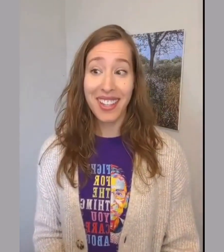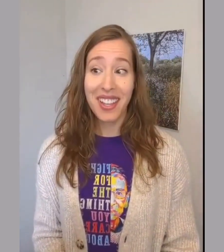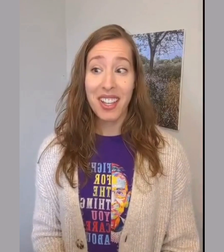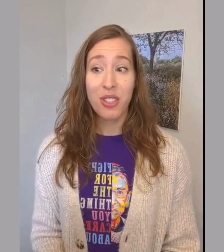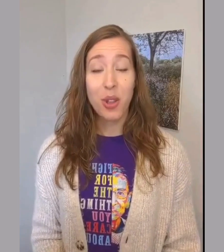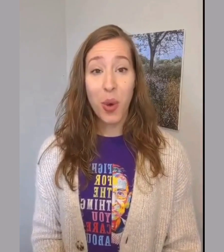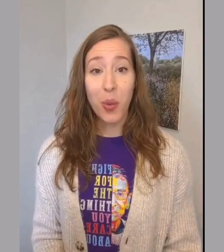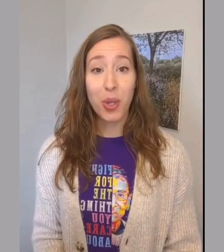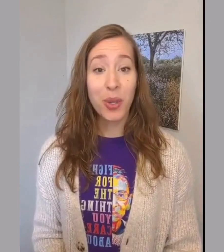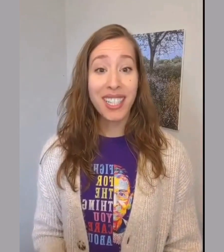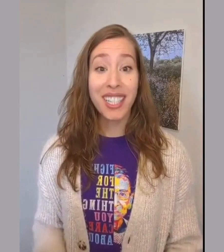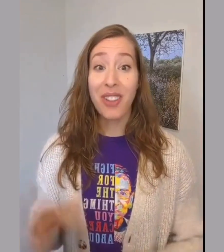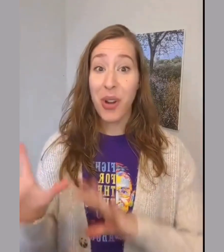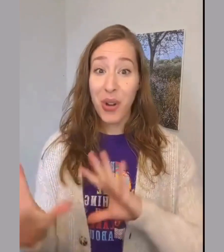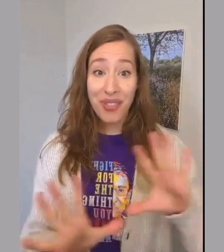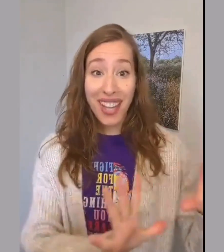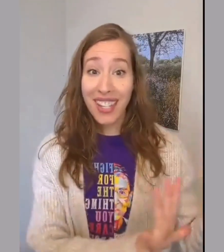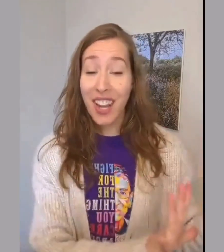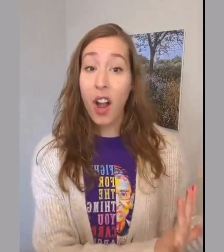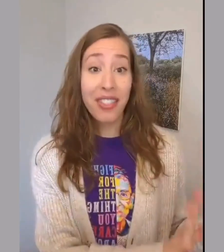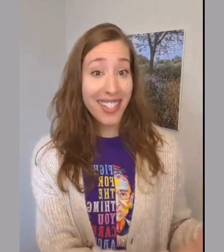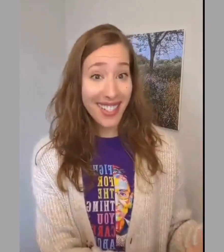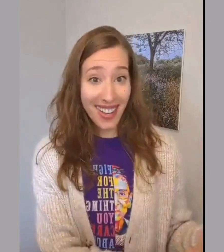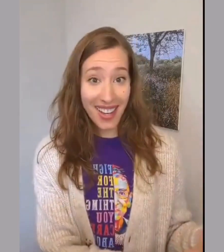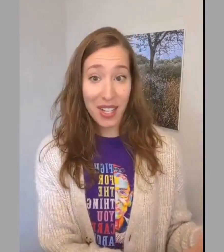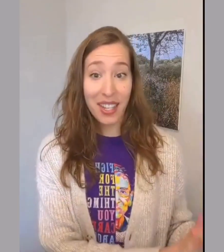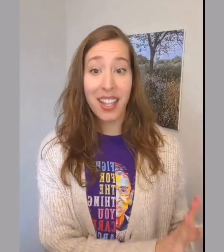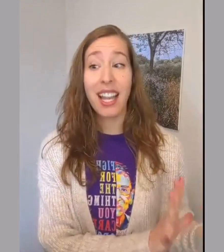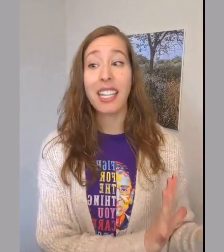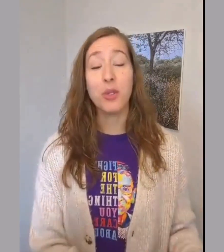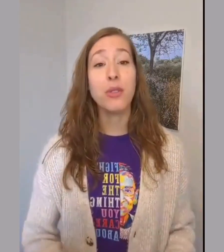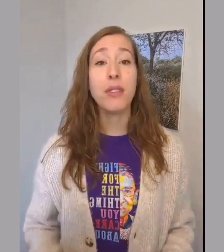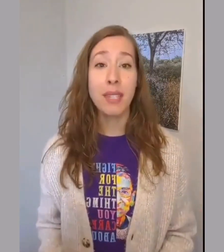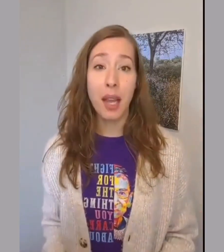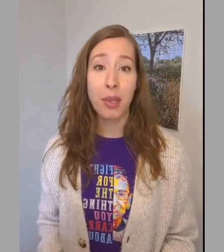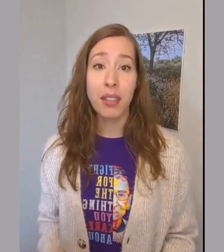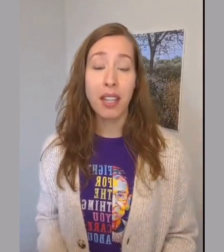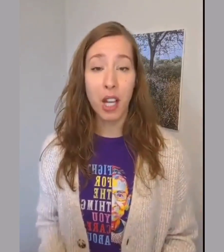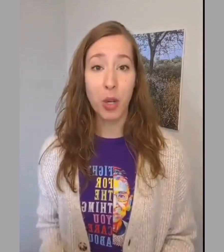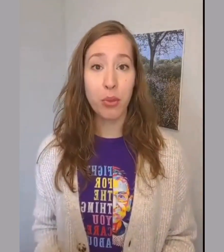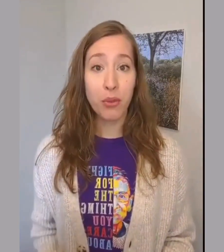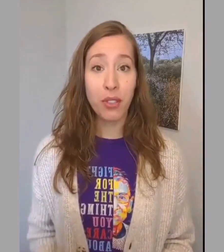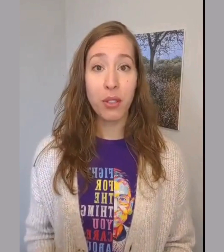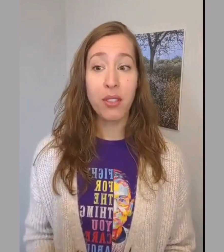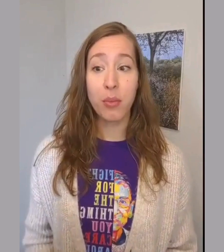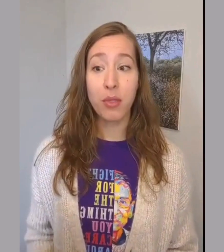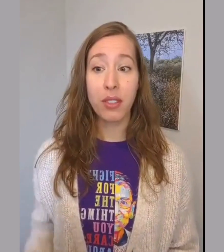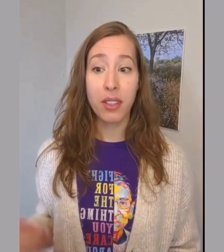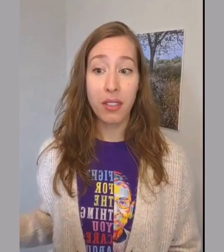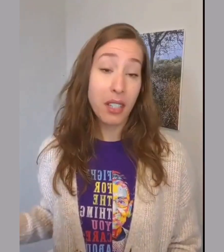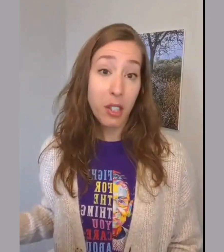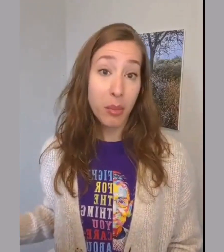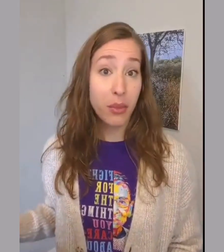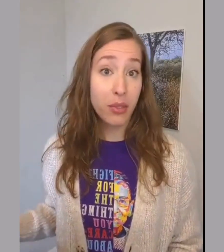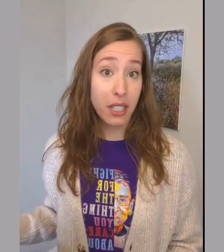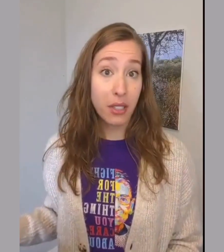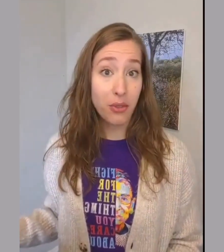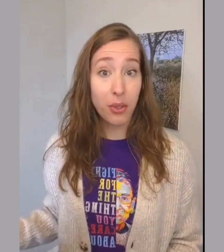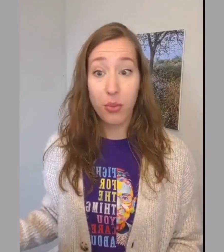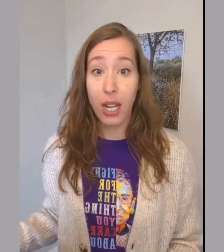So we're going to leave all of that on the side and do some tapping to help you feel some room a little bit of relief right